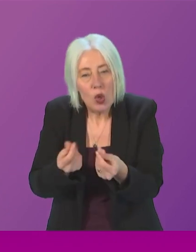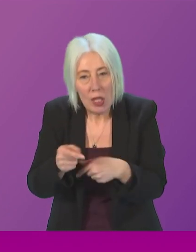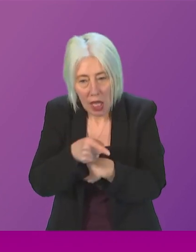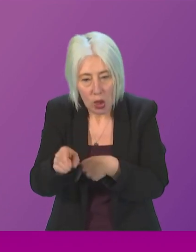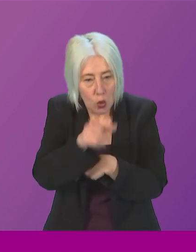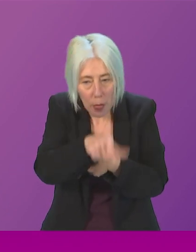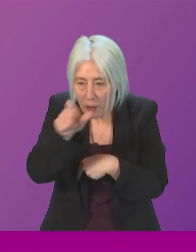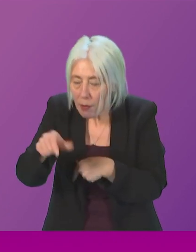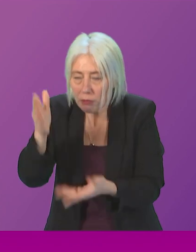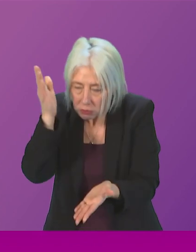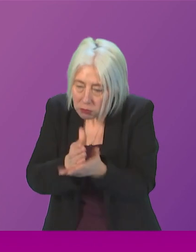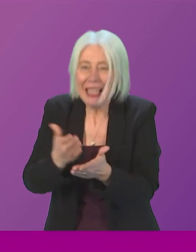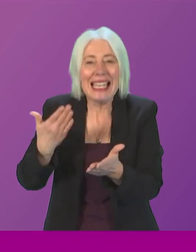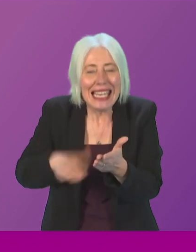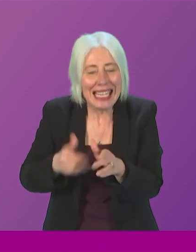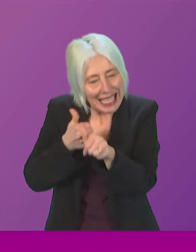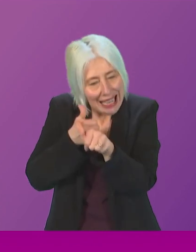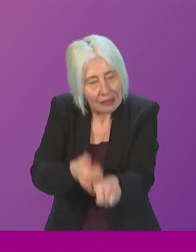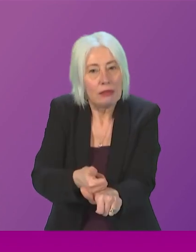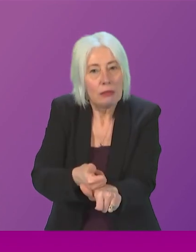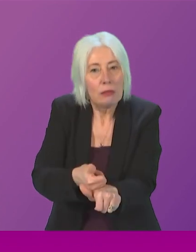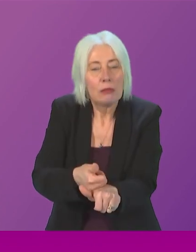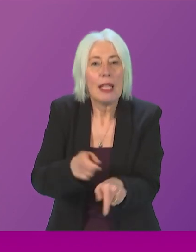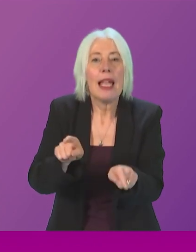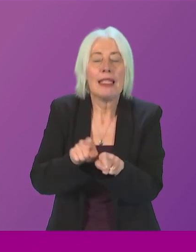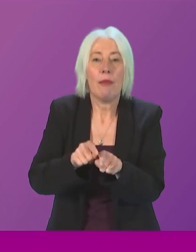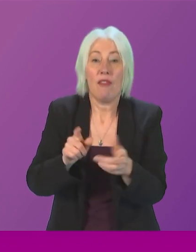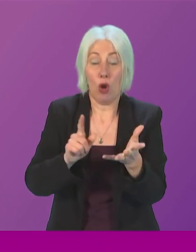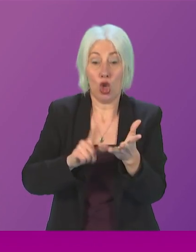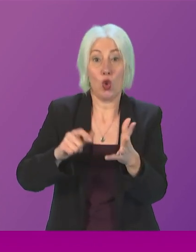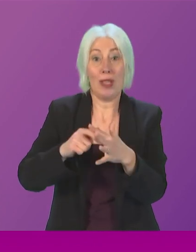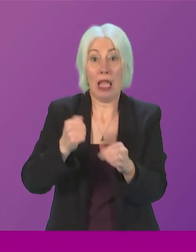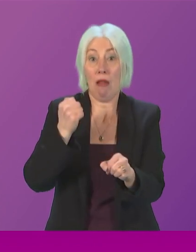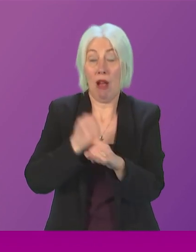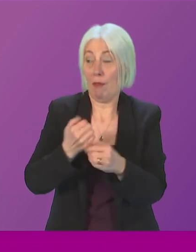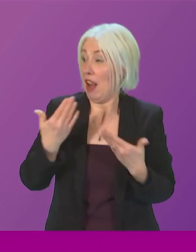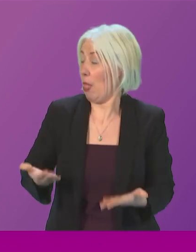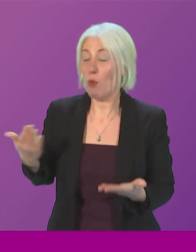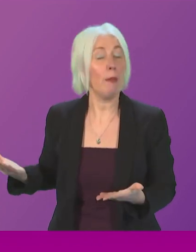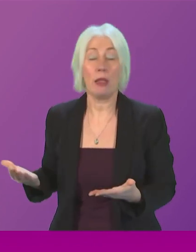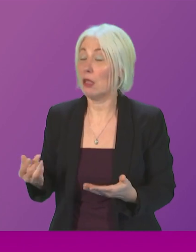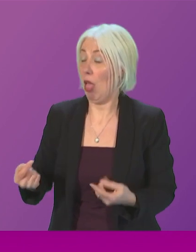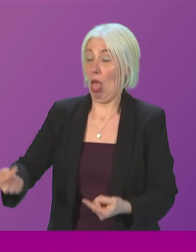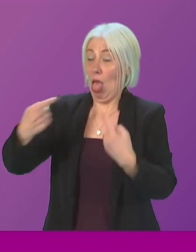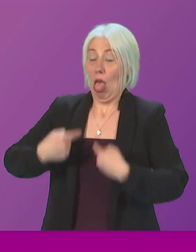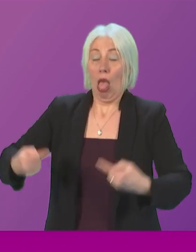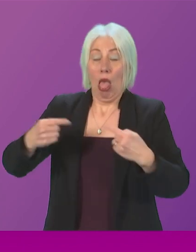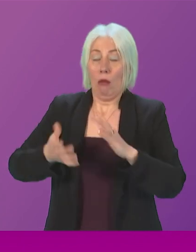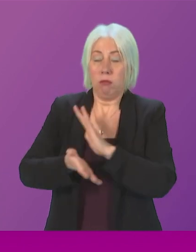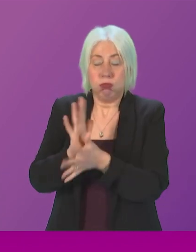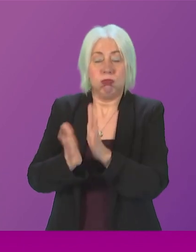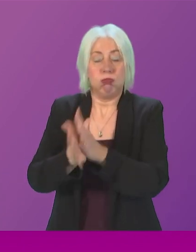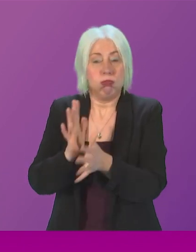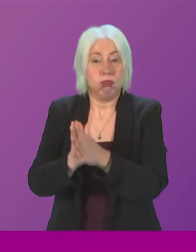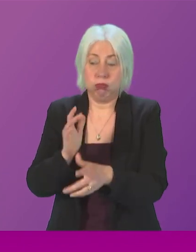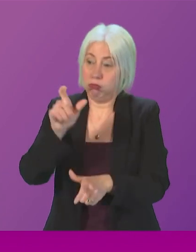that absolutely need the most help particularly the face of a UK government that is inflicting harm upon harm on